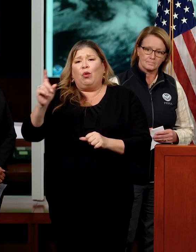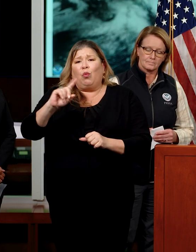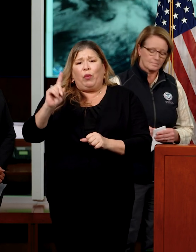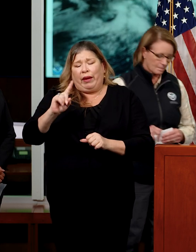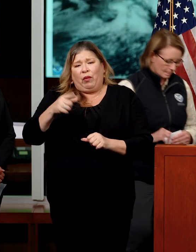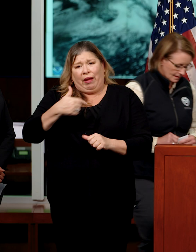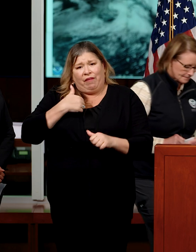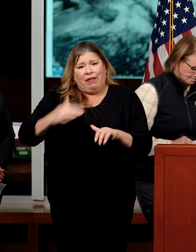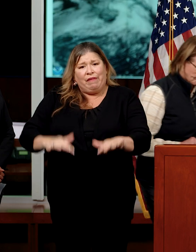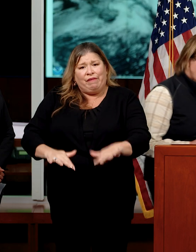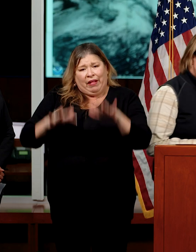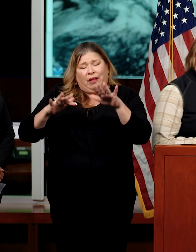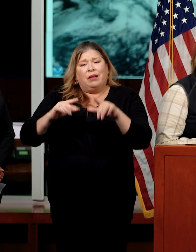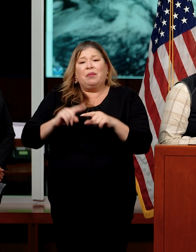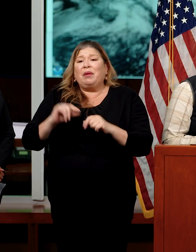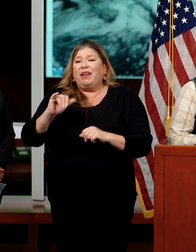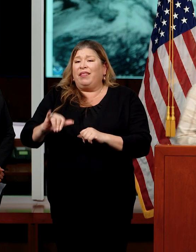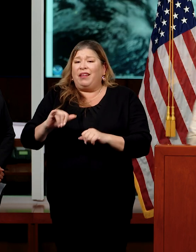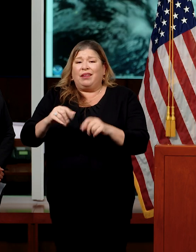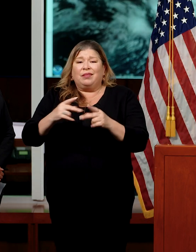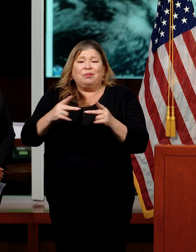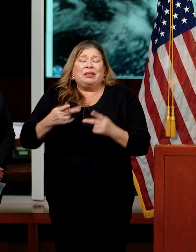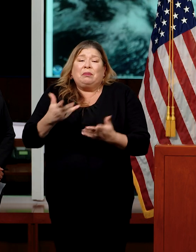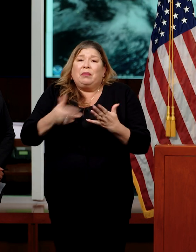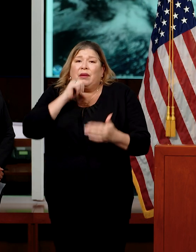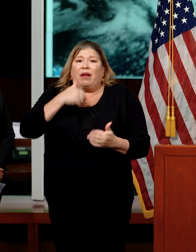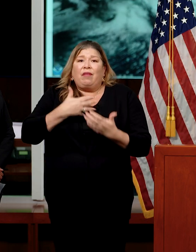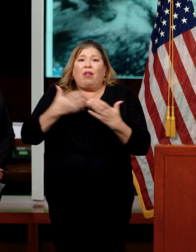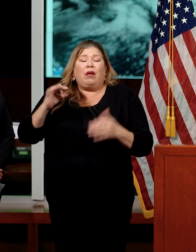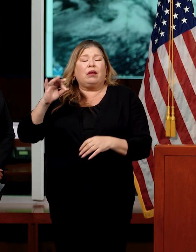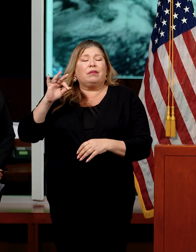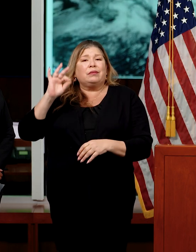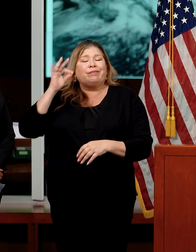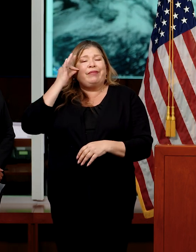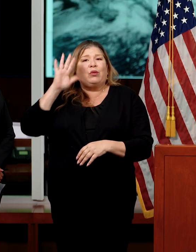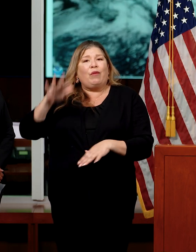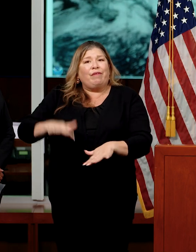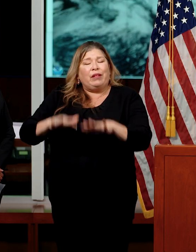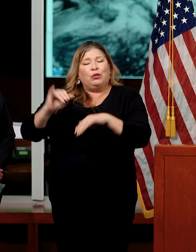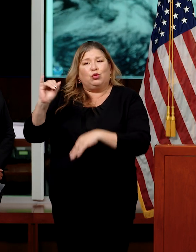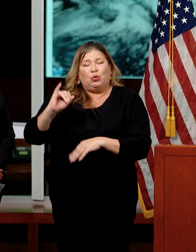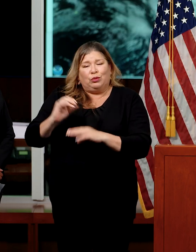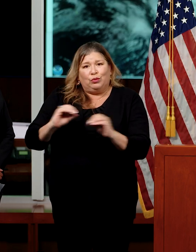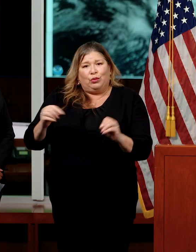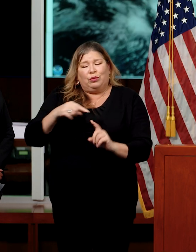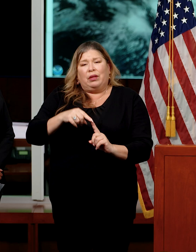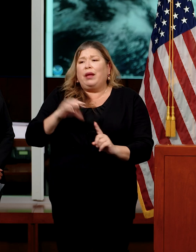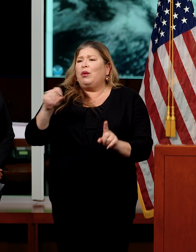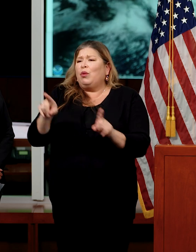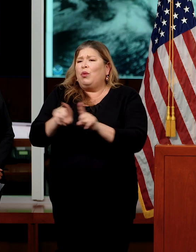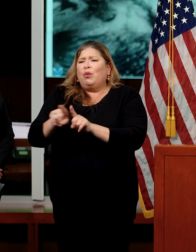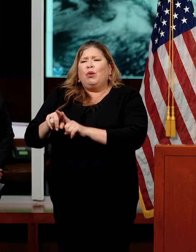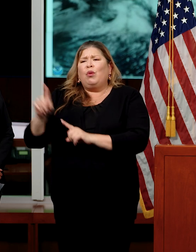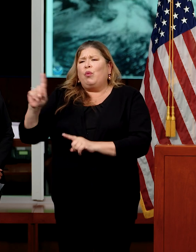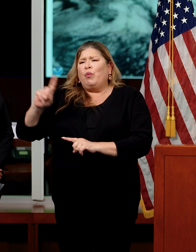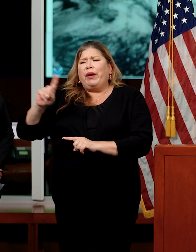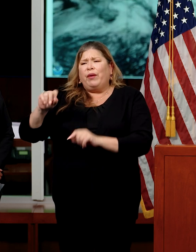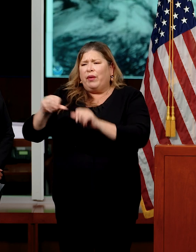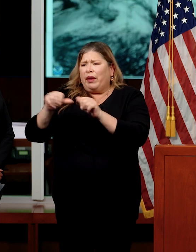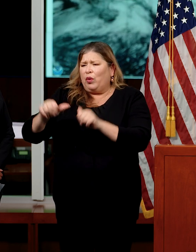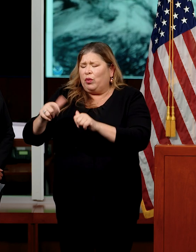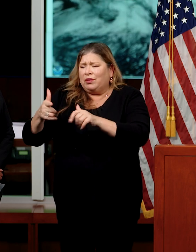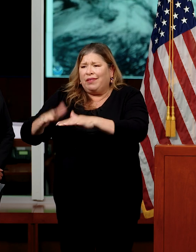insurance? And also in what areas there was flooding outside of high-risk